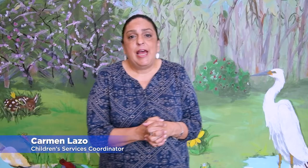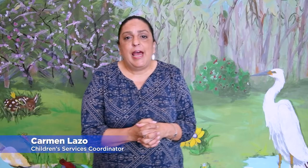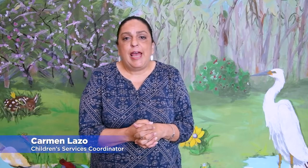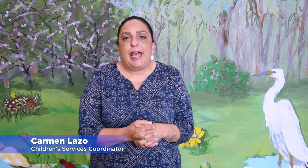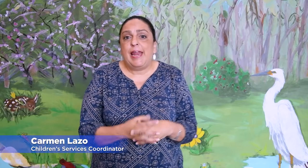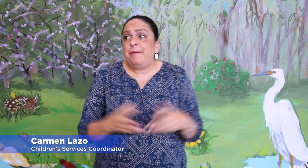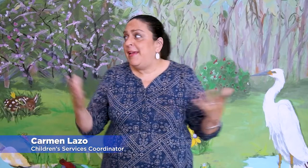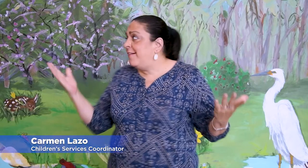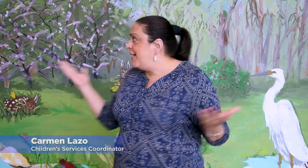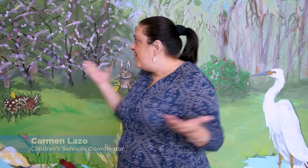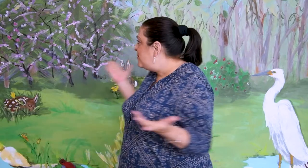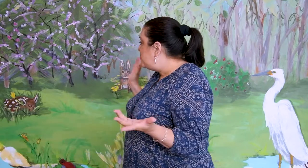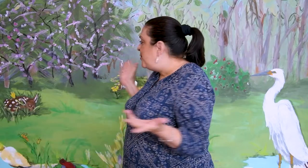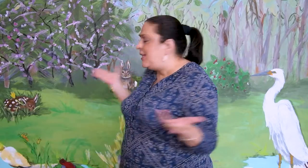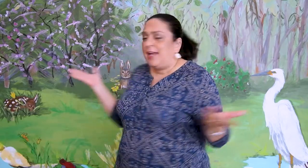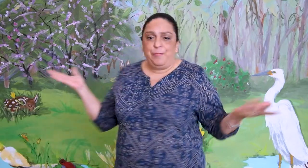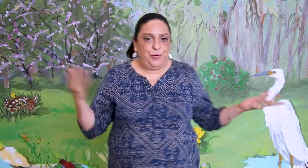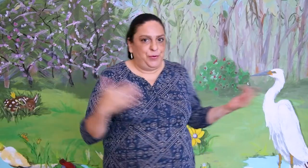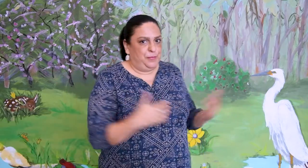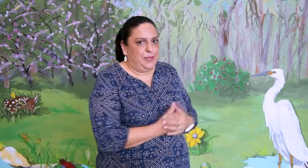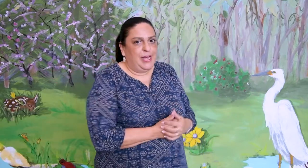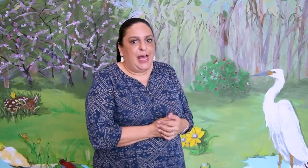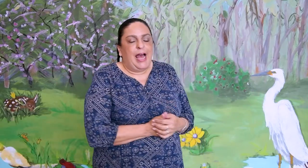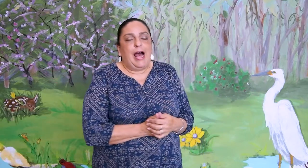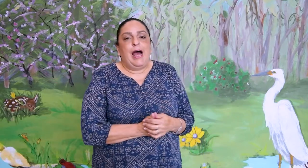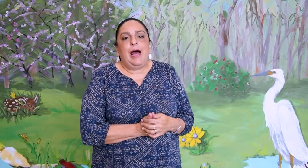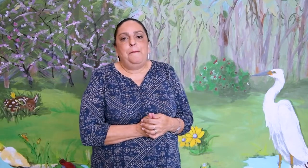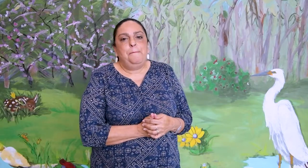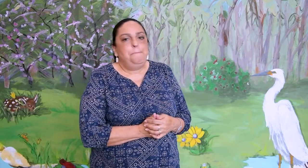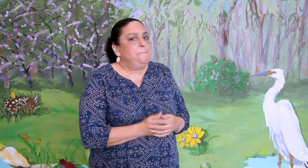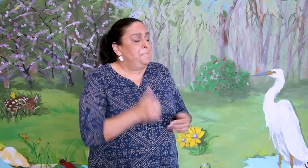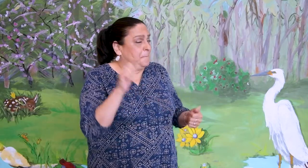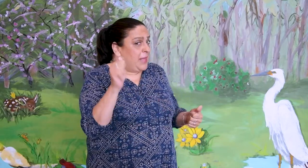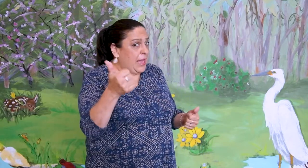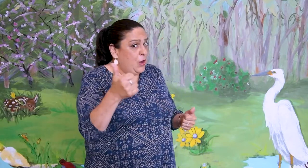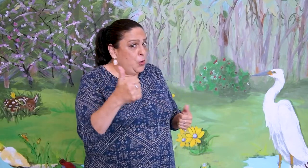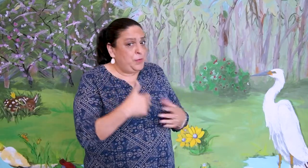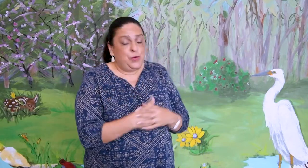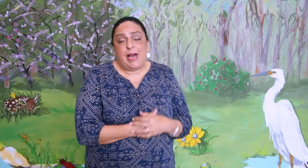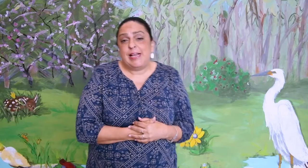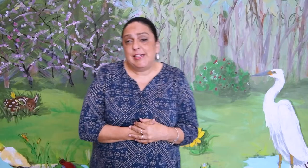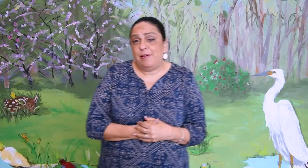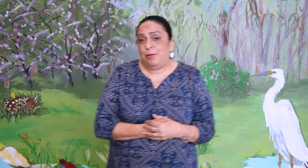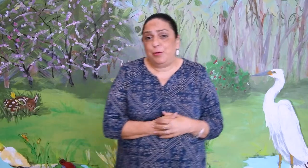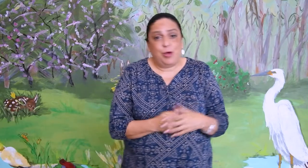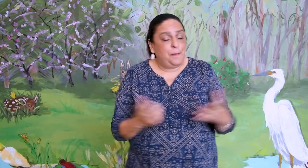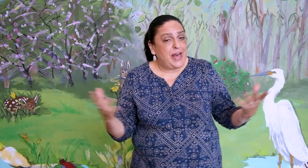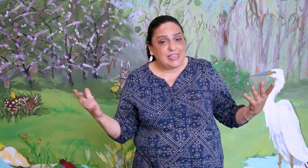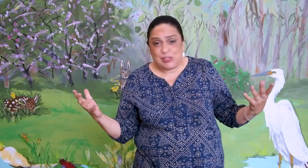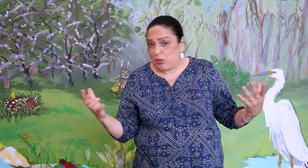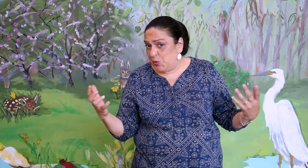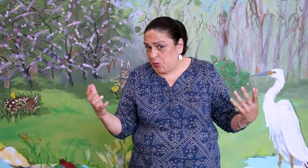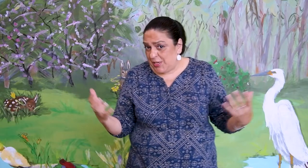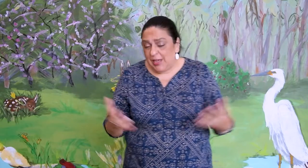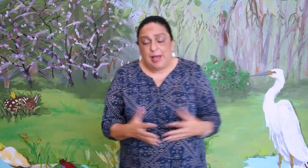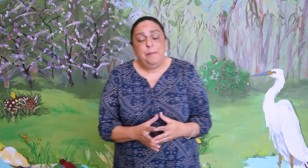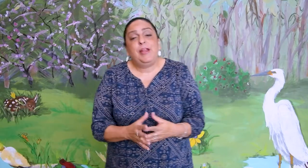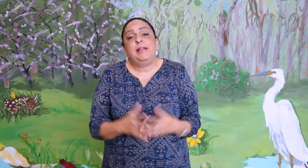and I'm here in our story time room. I hope you guys are able to come back soon, but in the